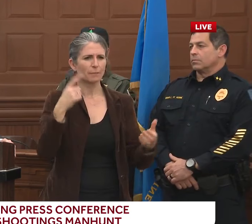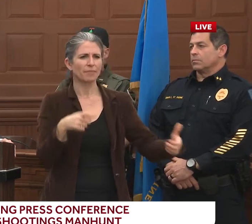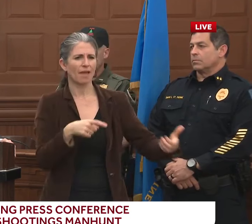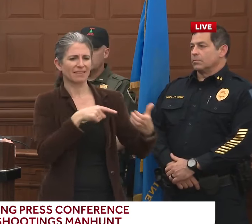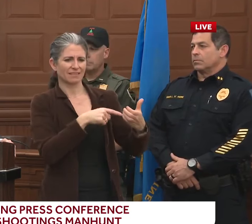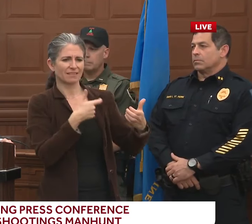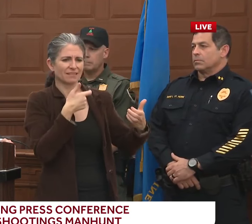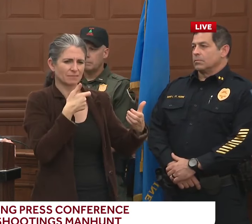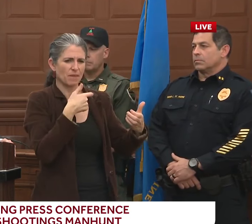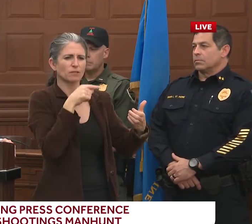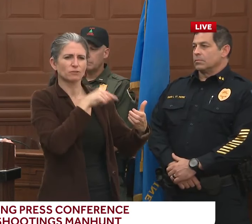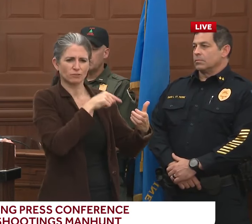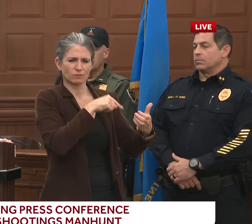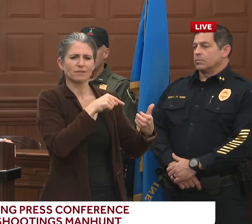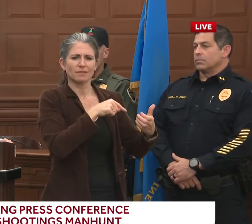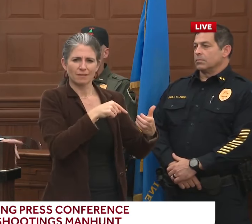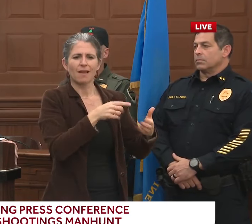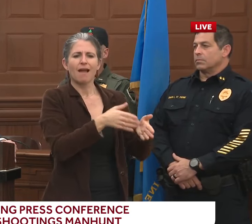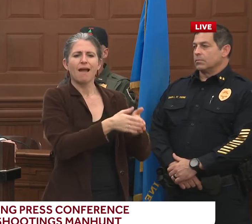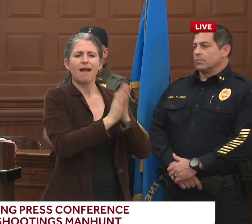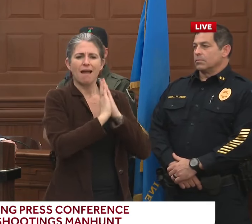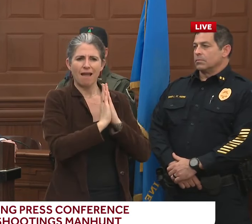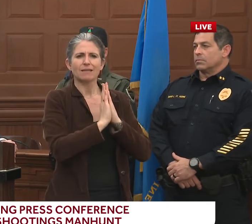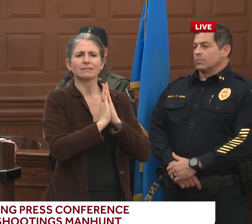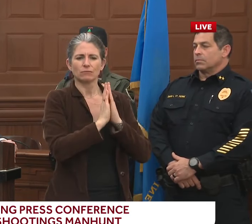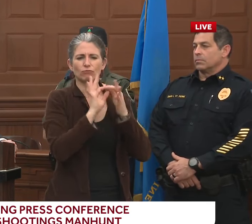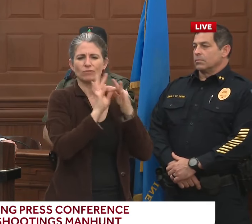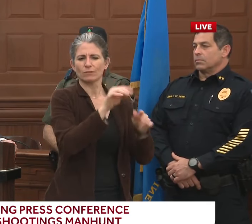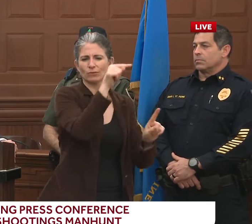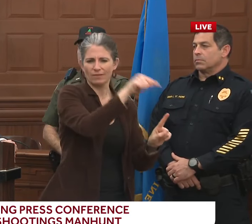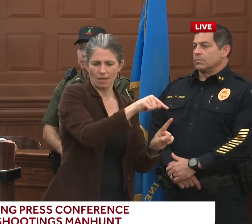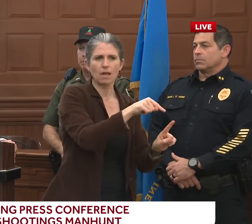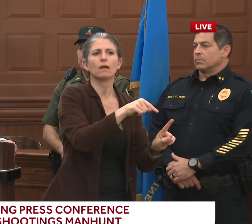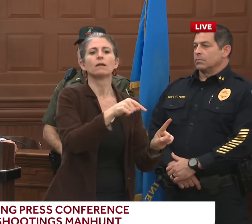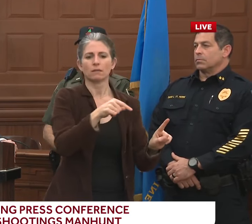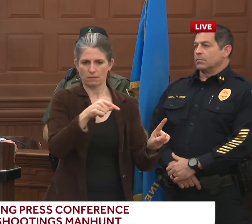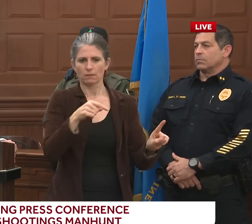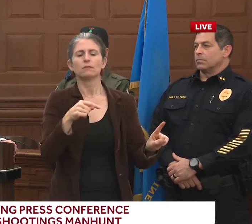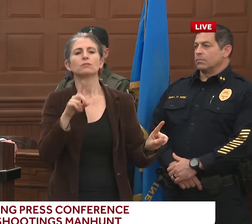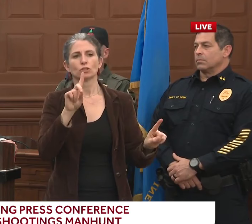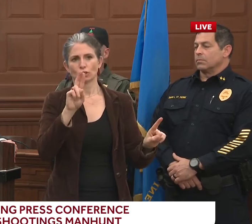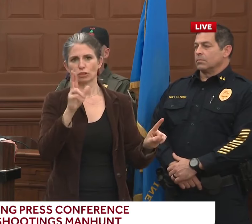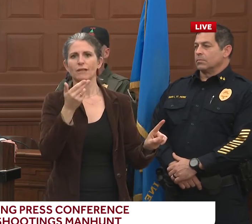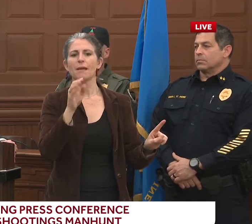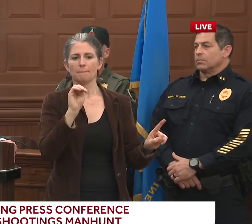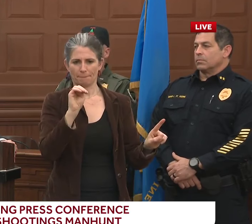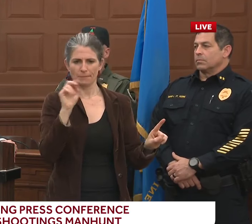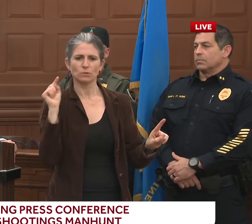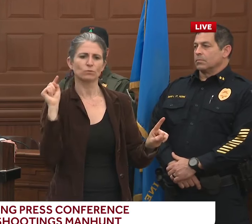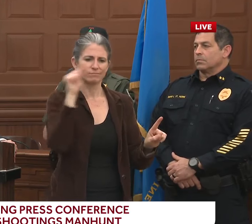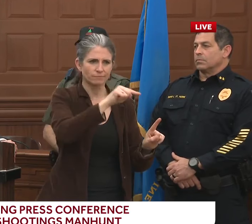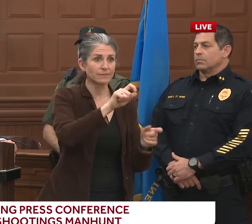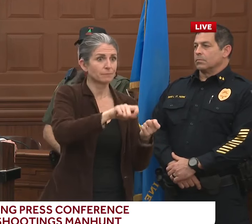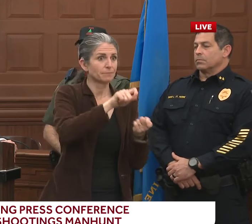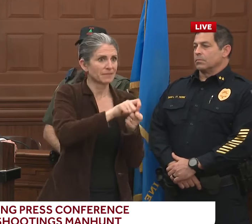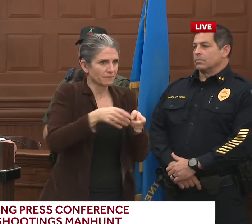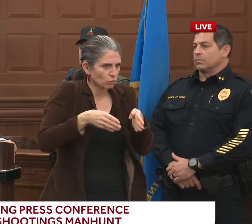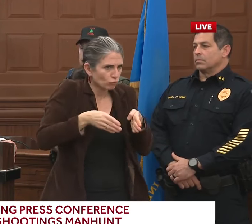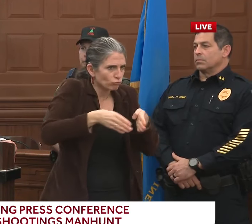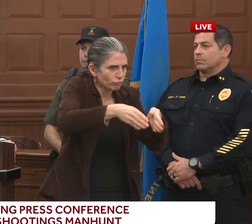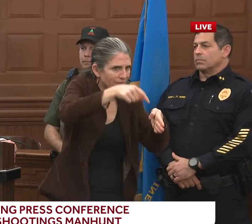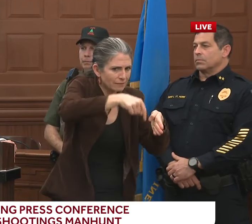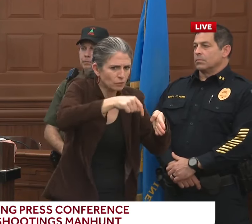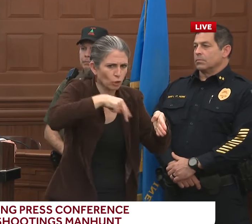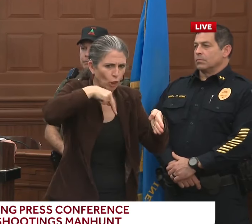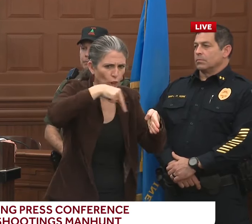that question today. So we did look at that. There was a location there on a, on a street in Durham where there were two 9-1